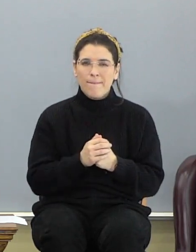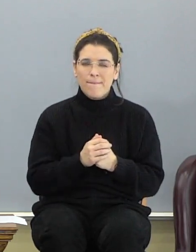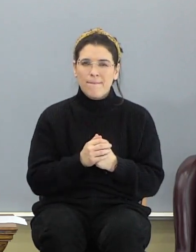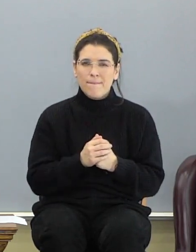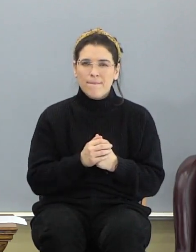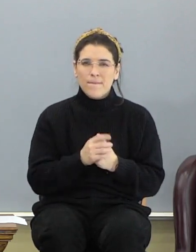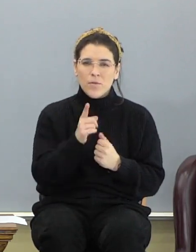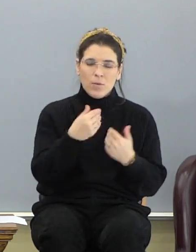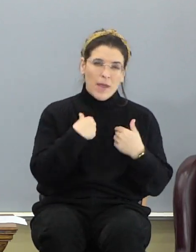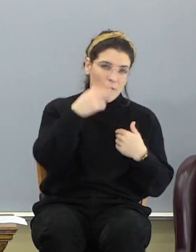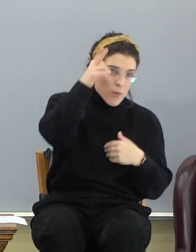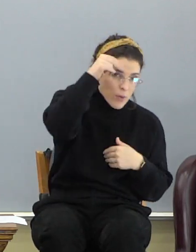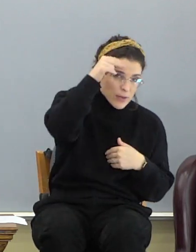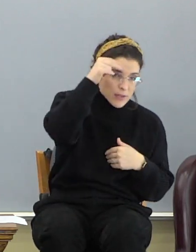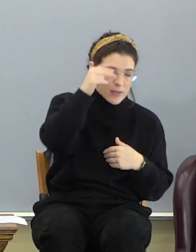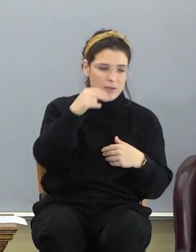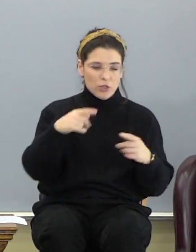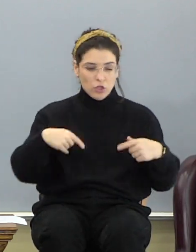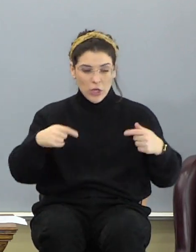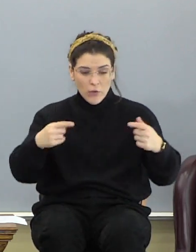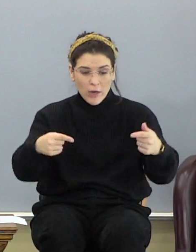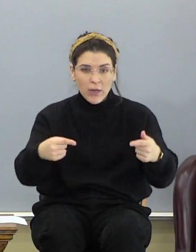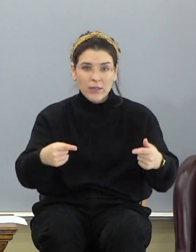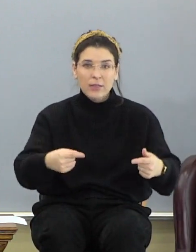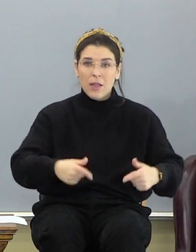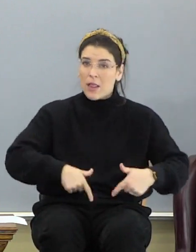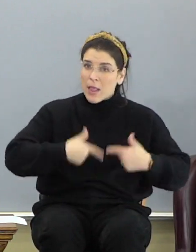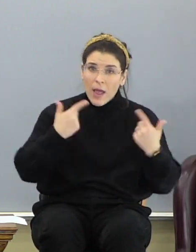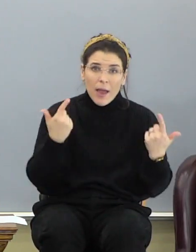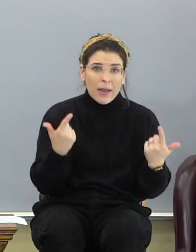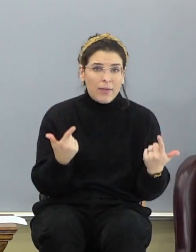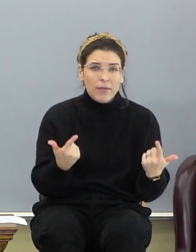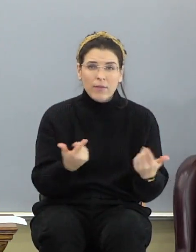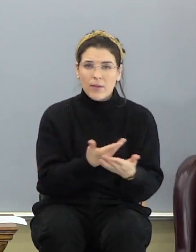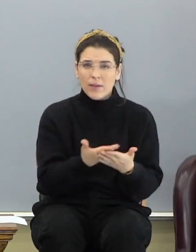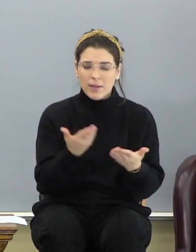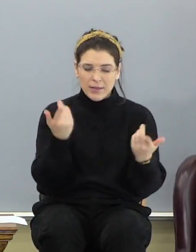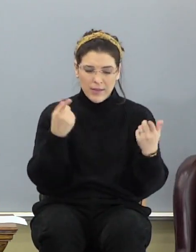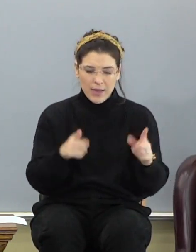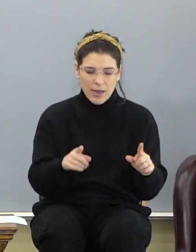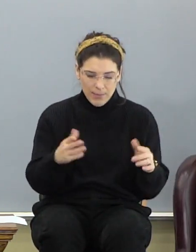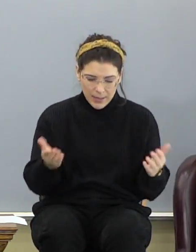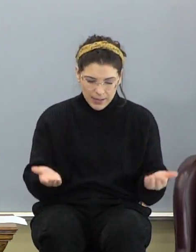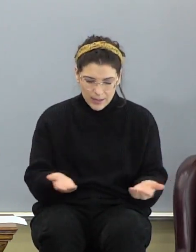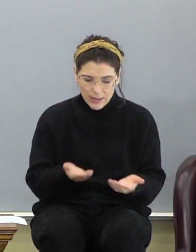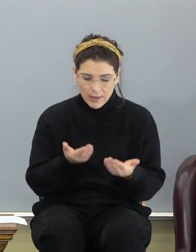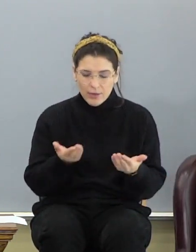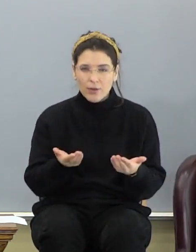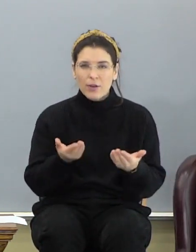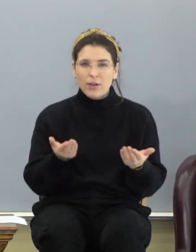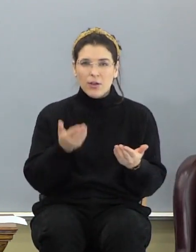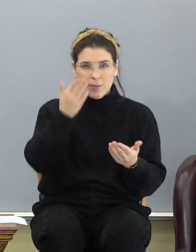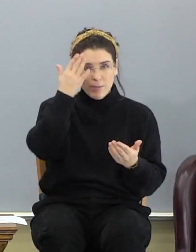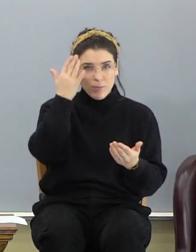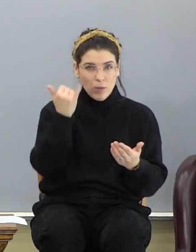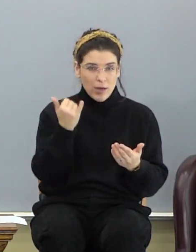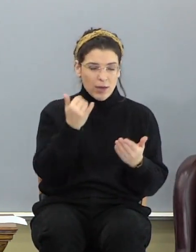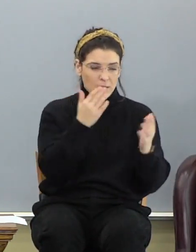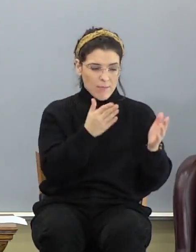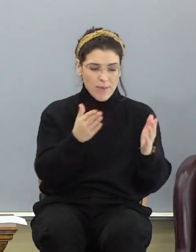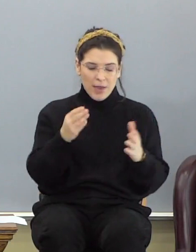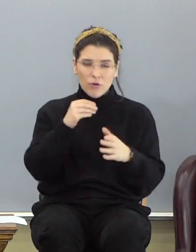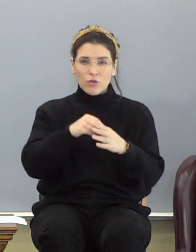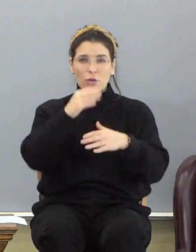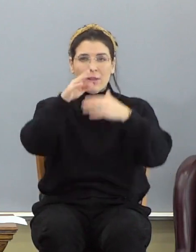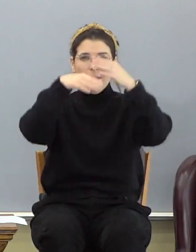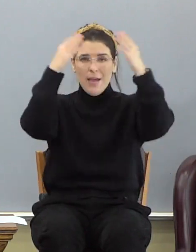You have horses. You have chariots. You have life. And the things that go on here are here because the pattern's in the heavens.